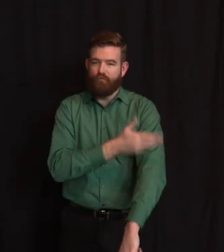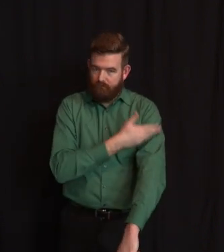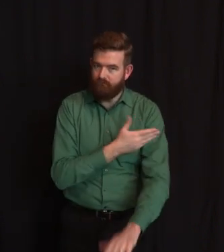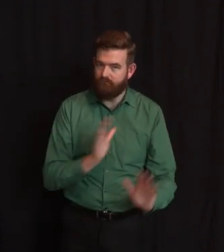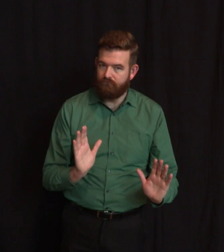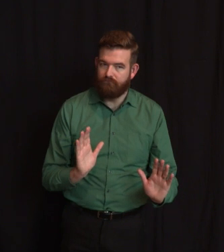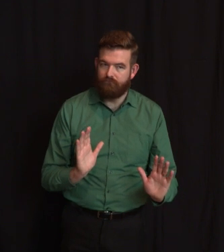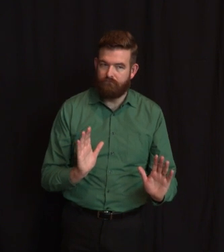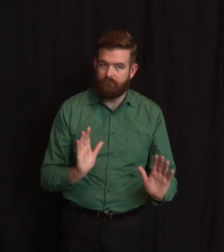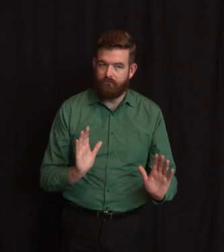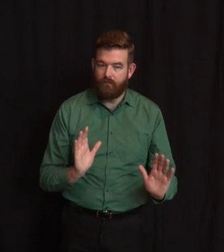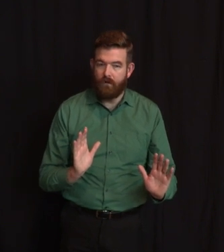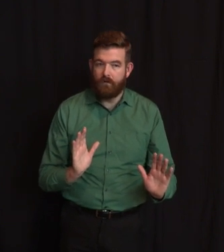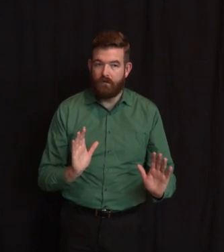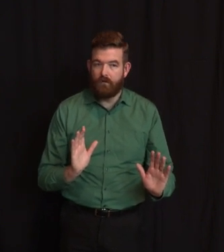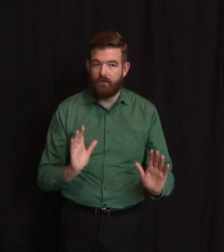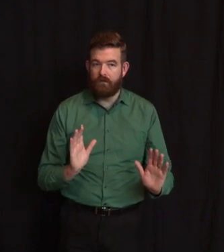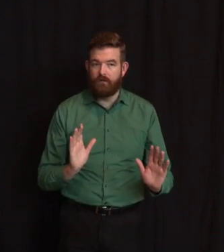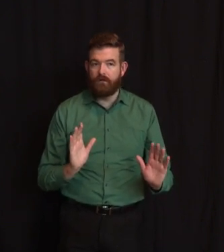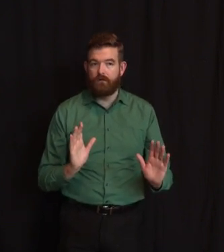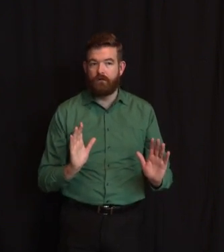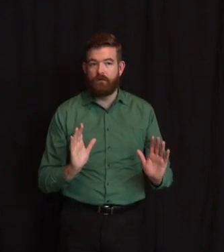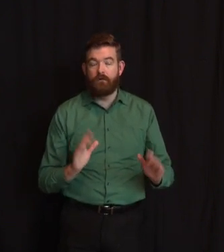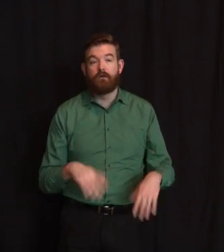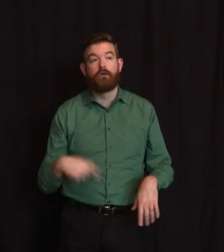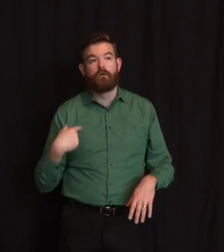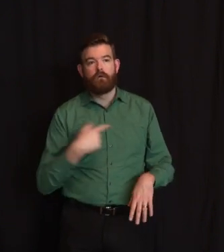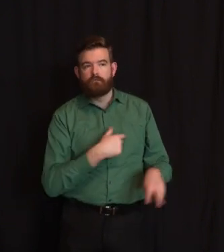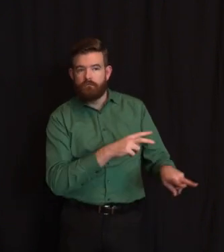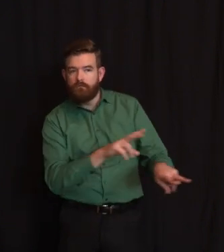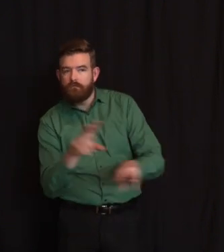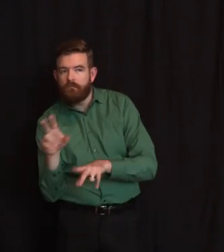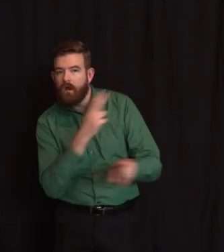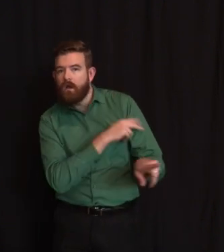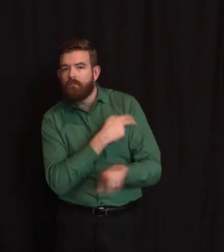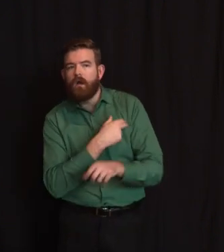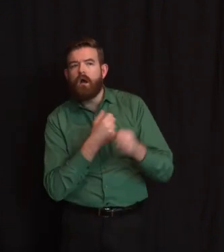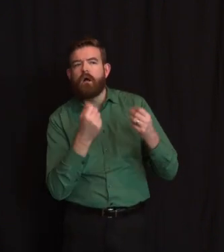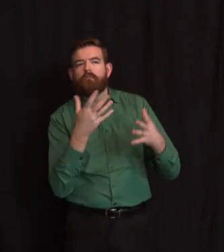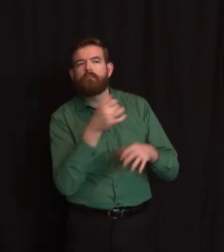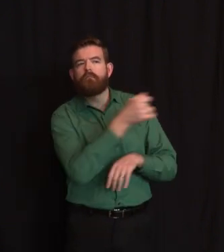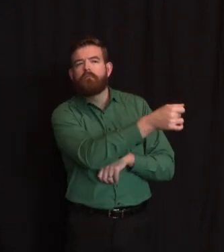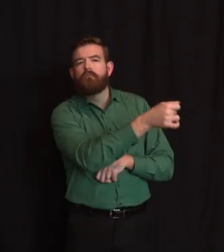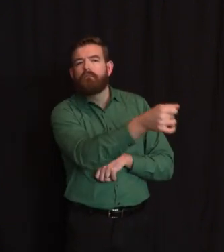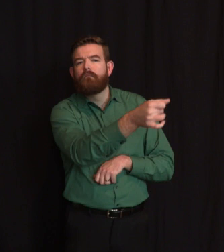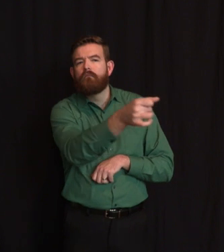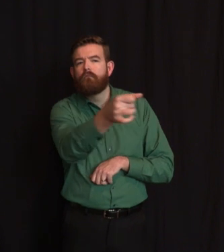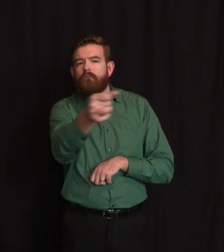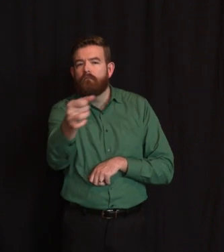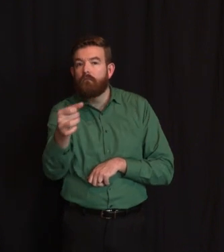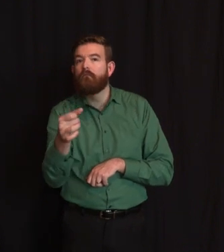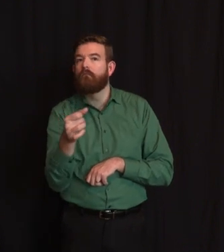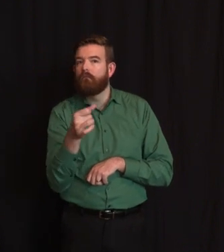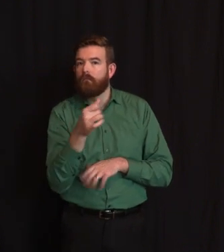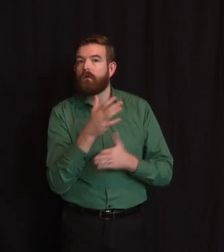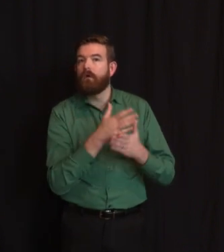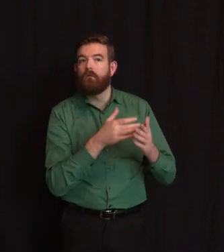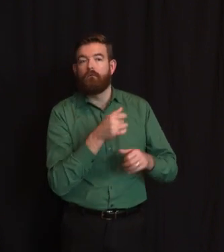the state into north, central, and south. And we actually are seeing the progression – or I should say the transmission – of the